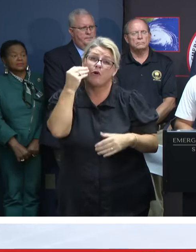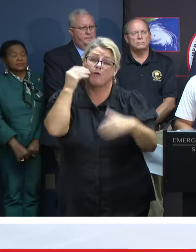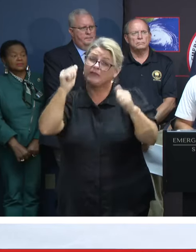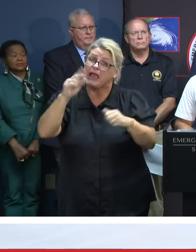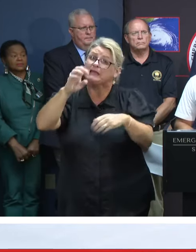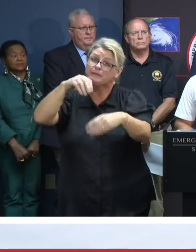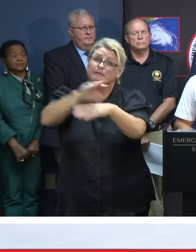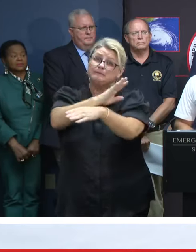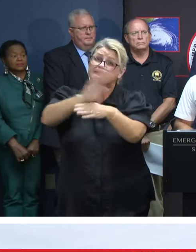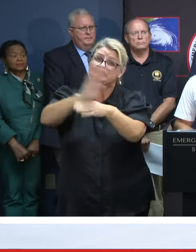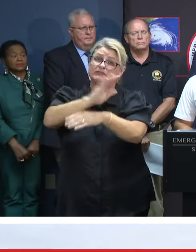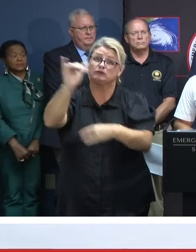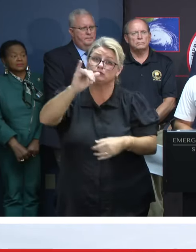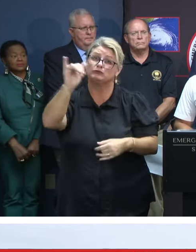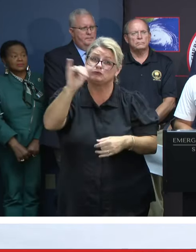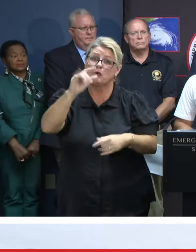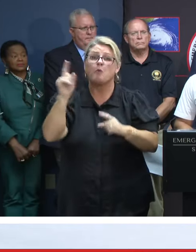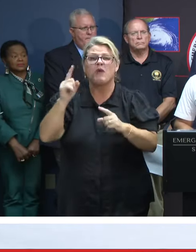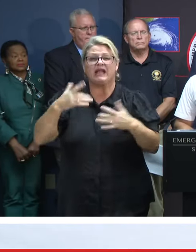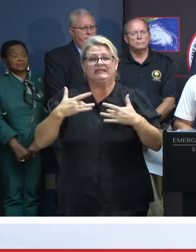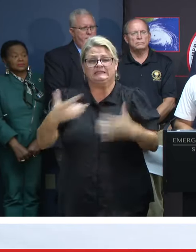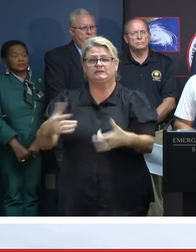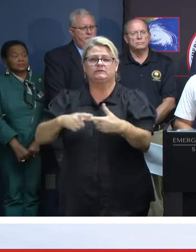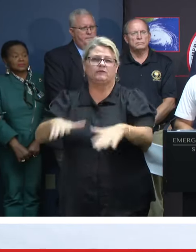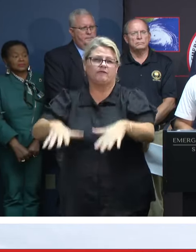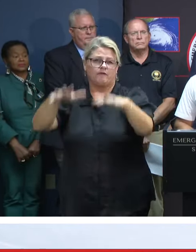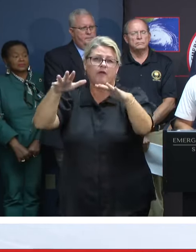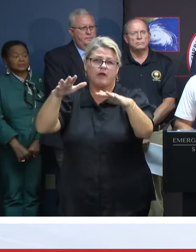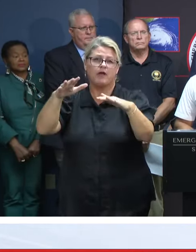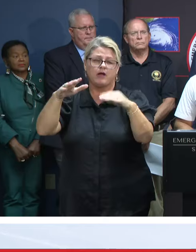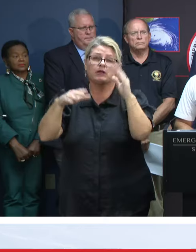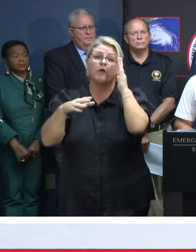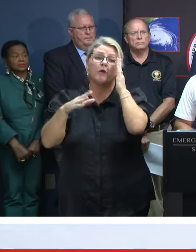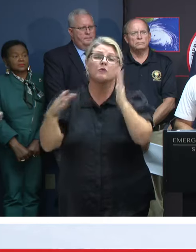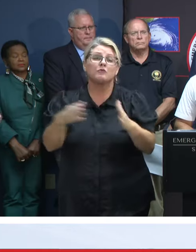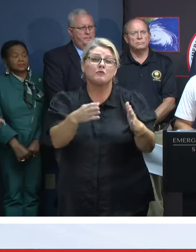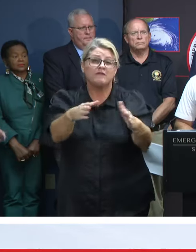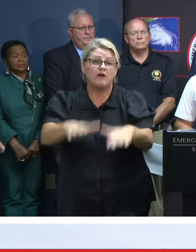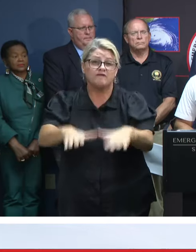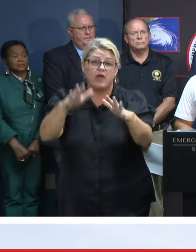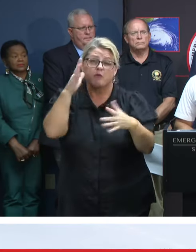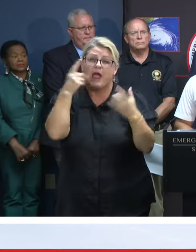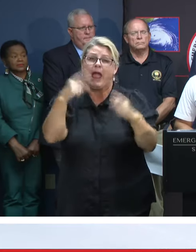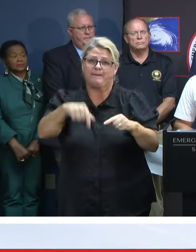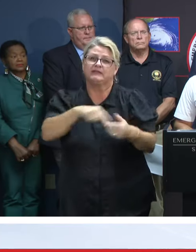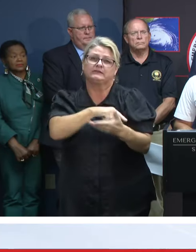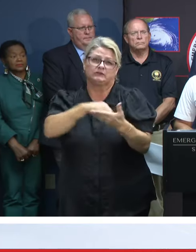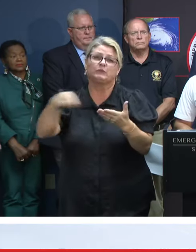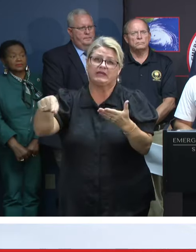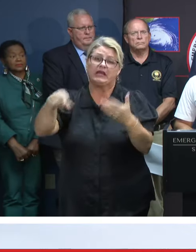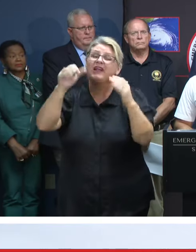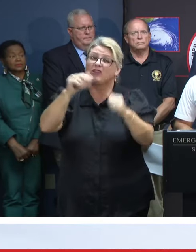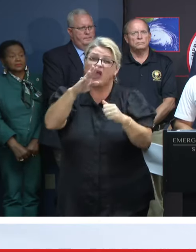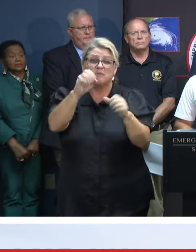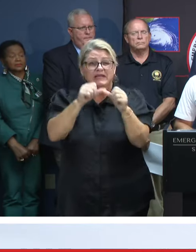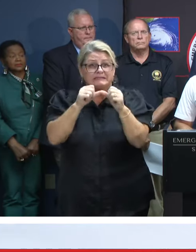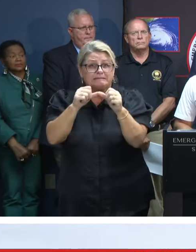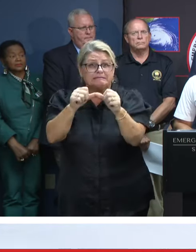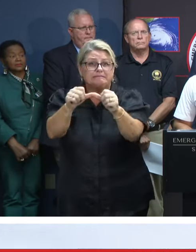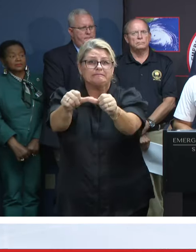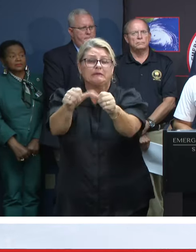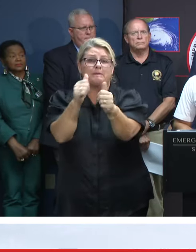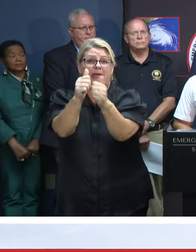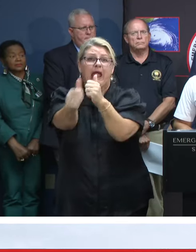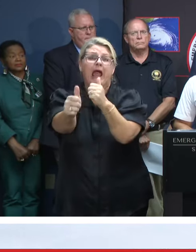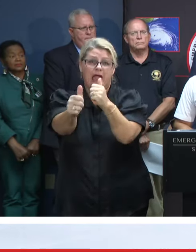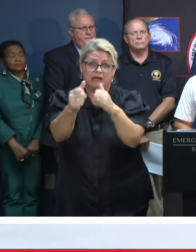especially in flood-prone locations. River flooding is also expected to develop this week and could persist longer term, potentially